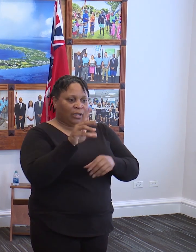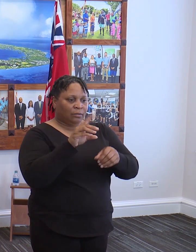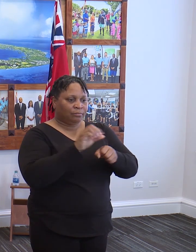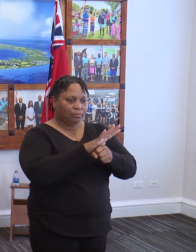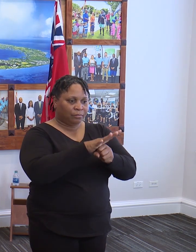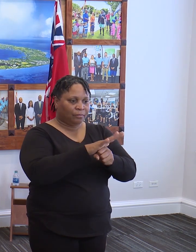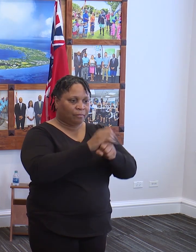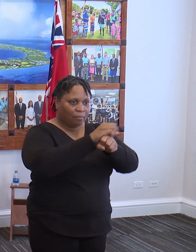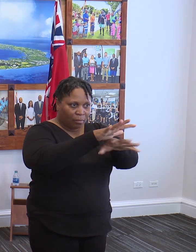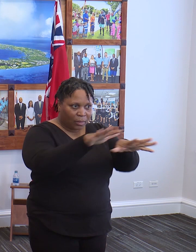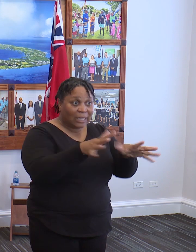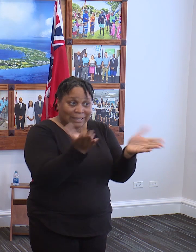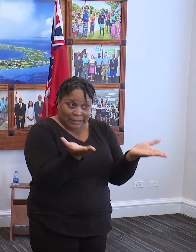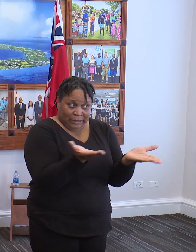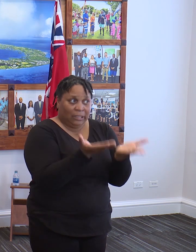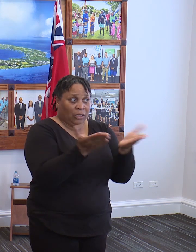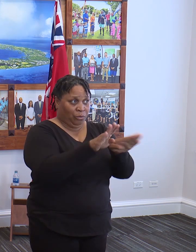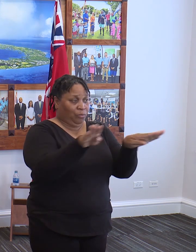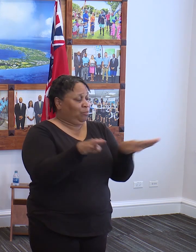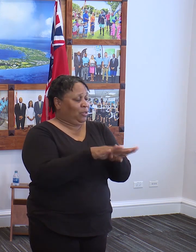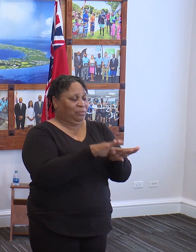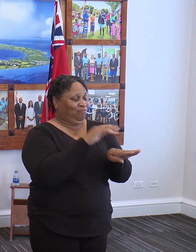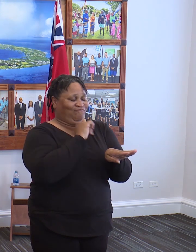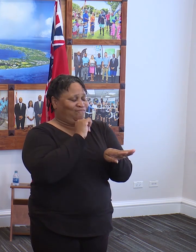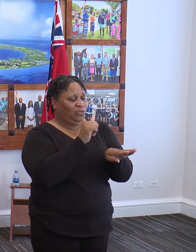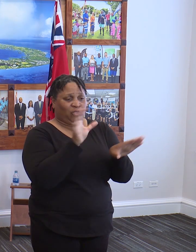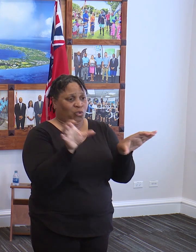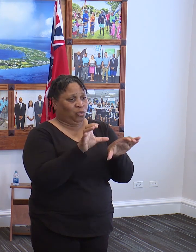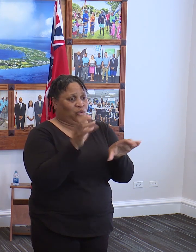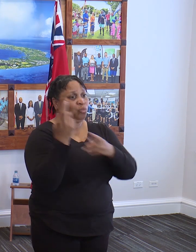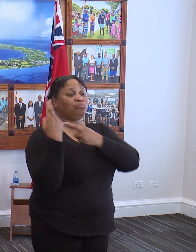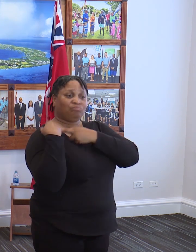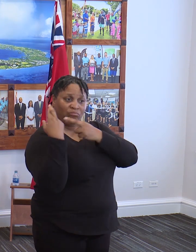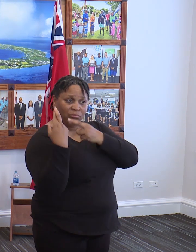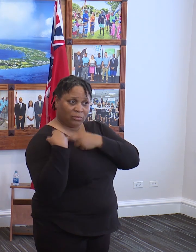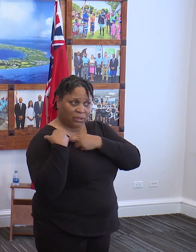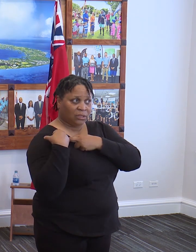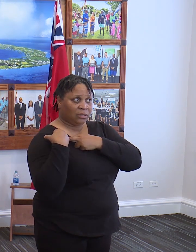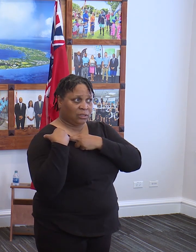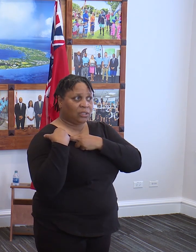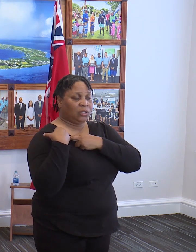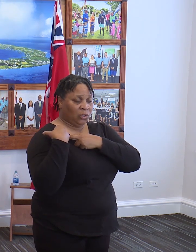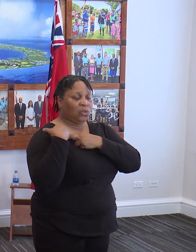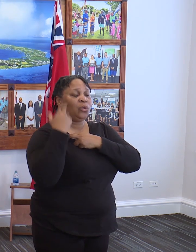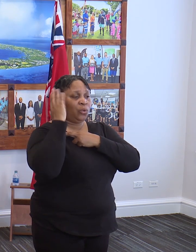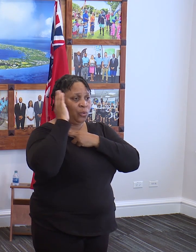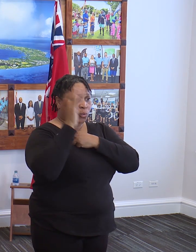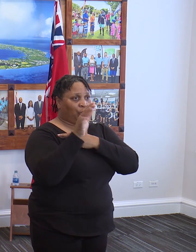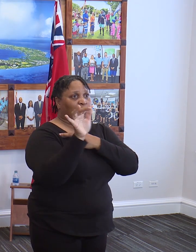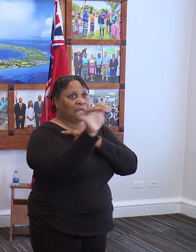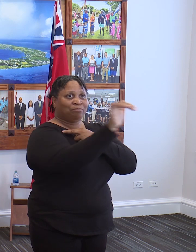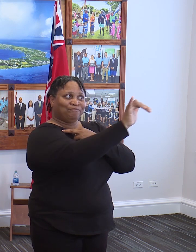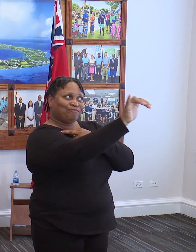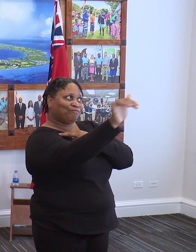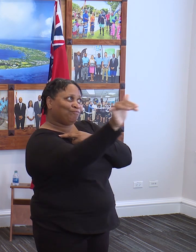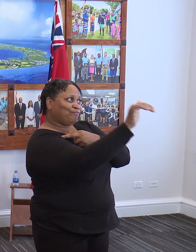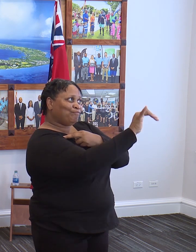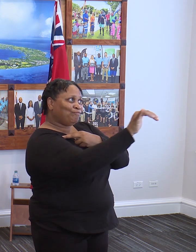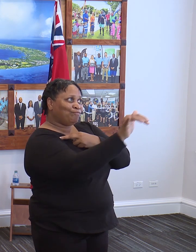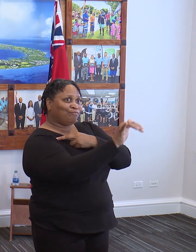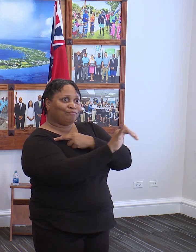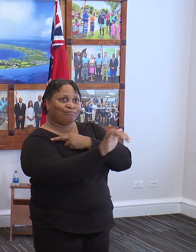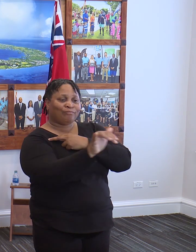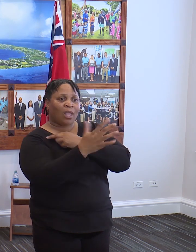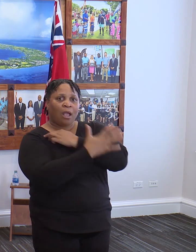and if we do not do our part, we will be like other countries and we